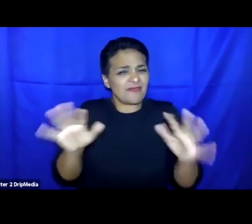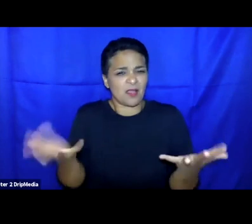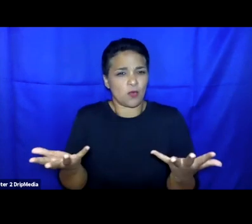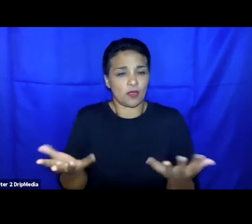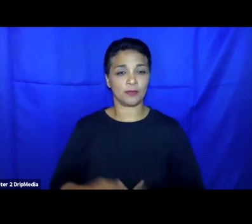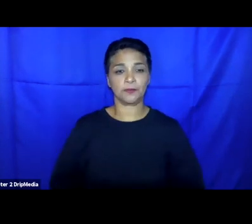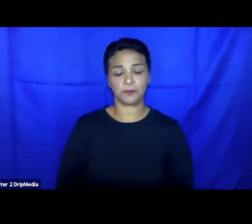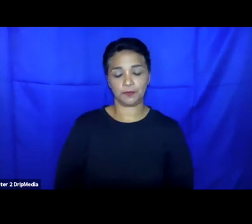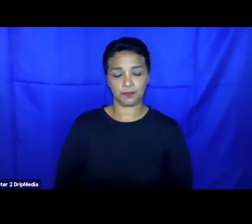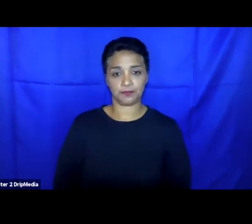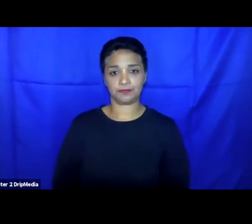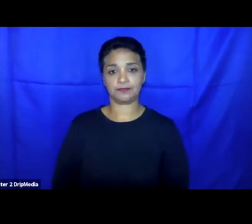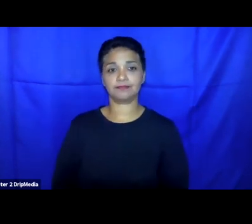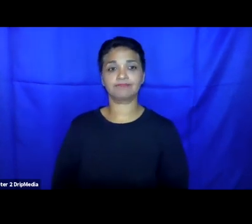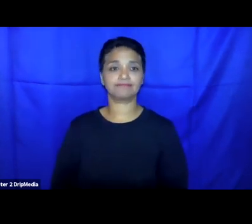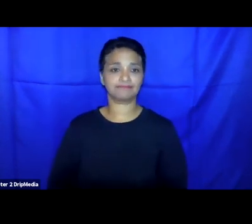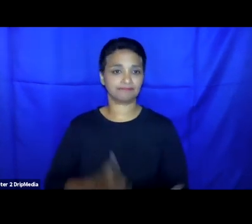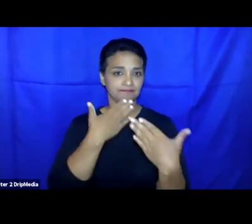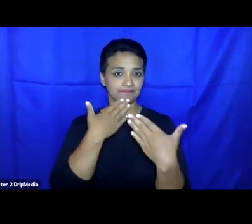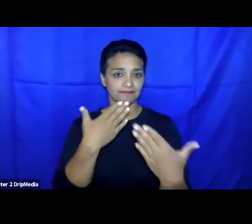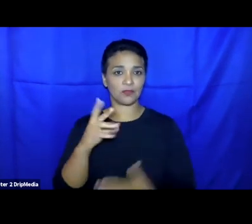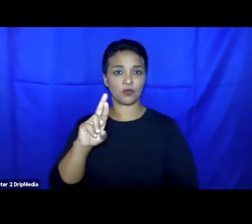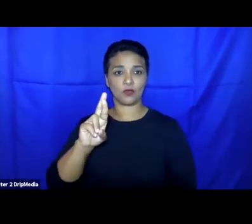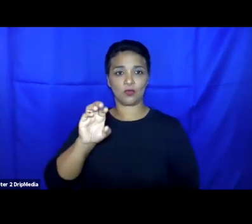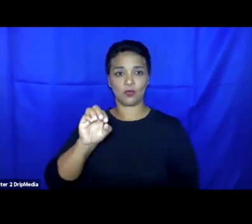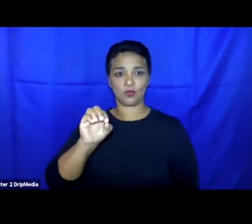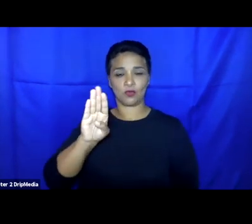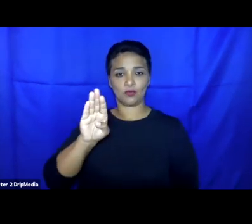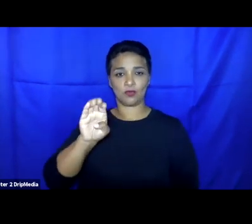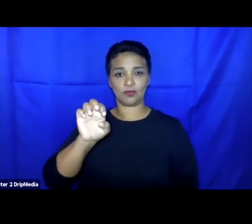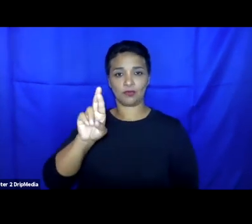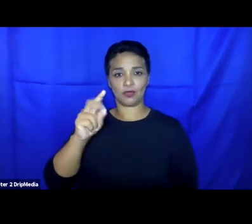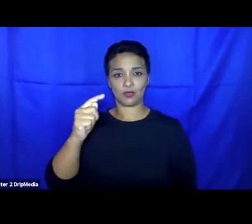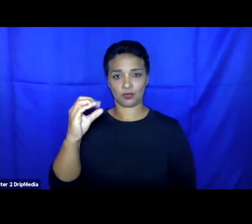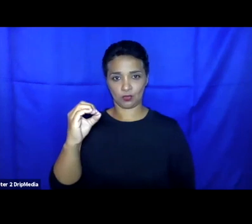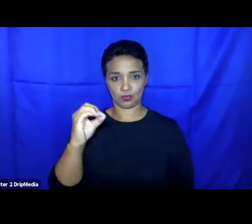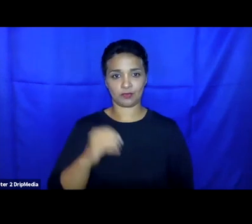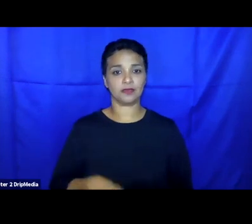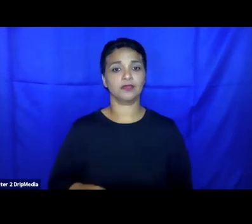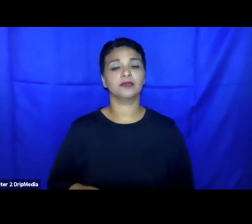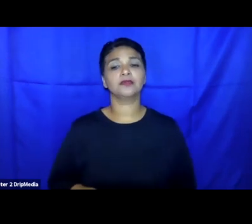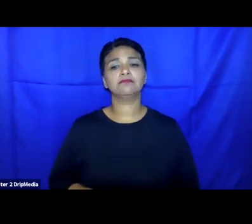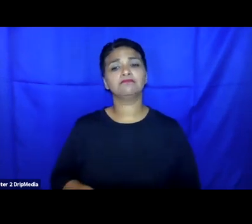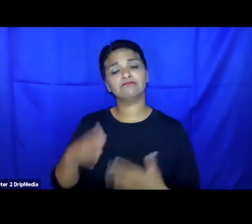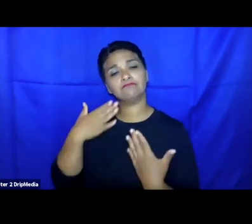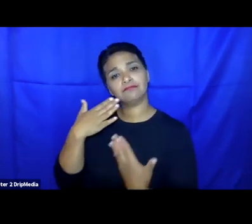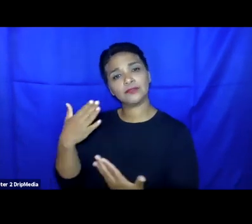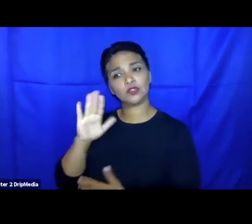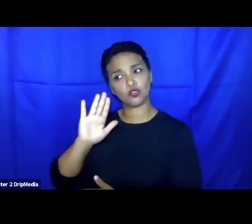Thank you. you, Roberto, and thank you to the ECRE representative for this very pertinent question. As I just